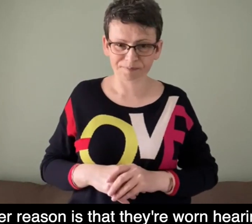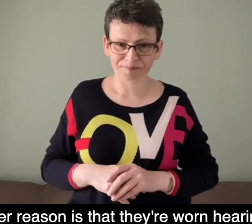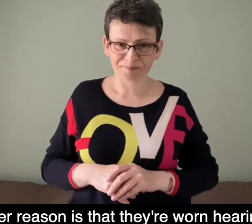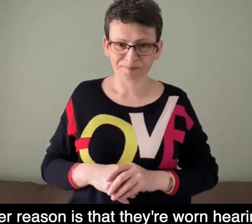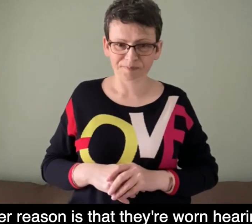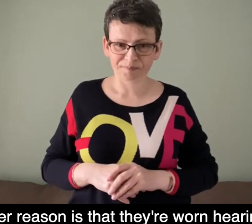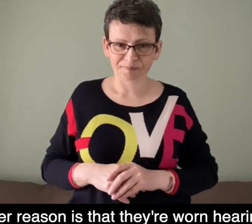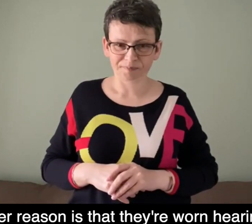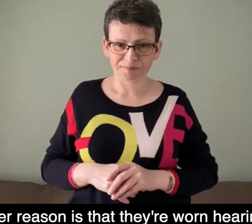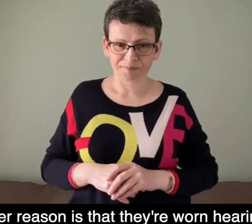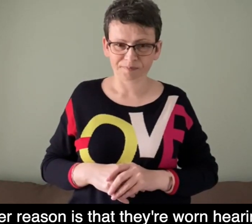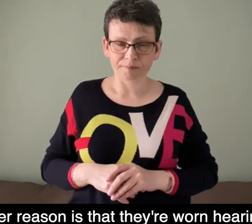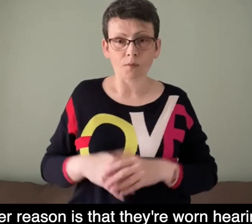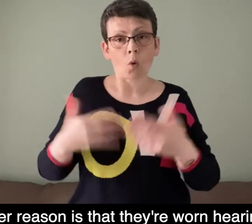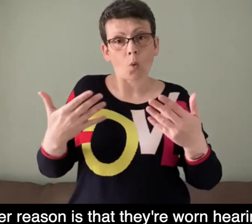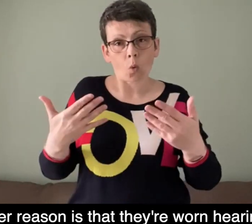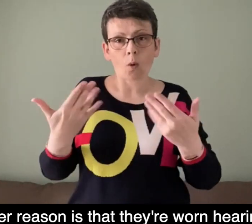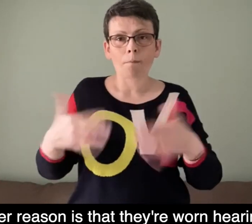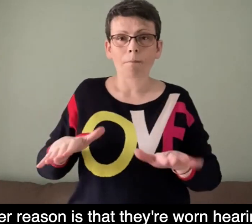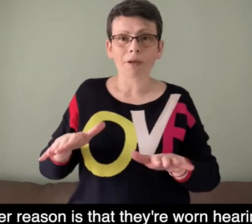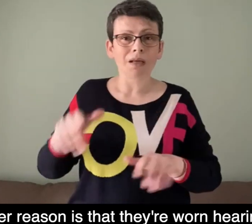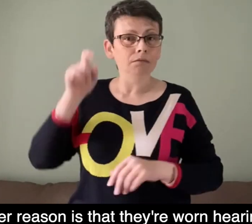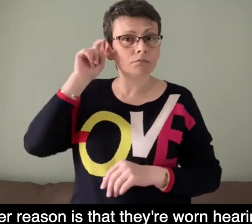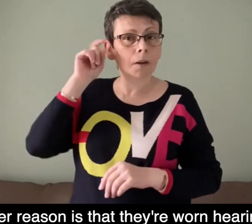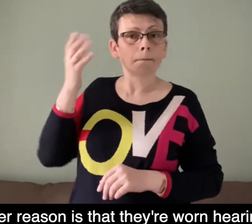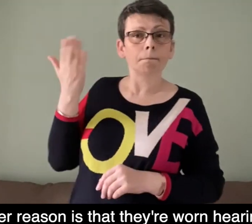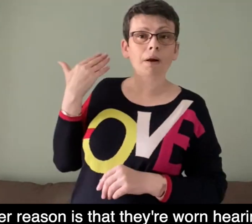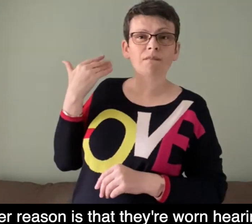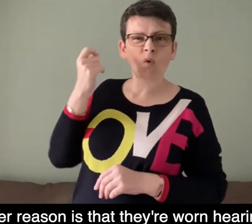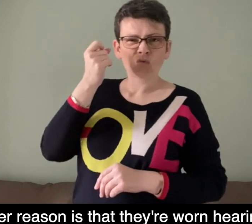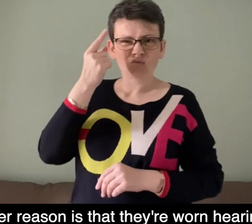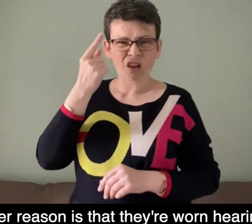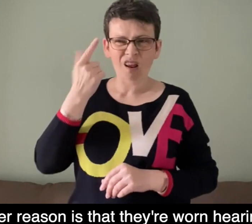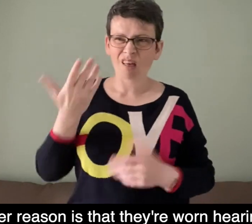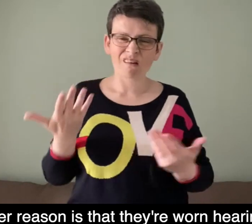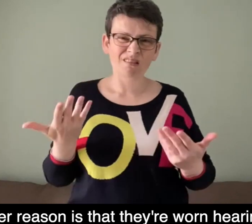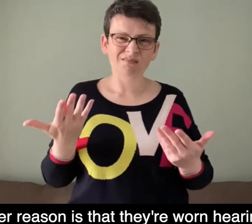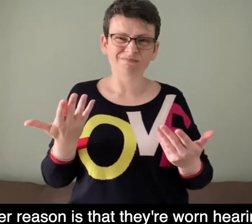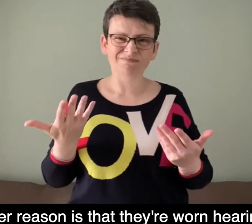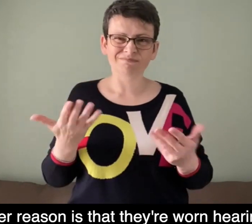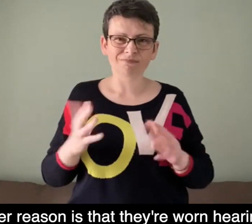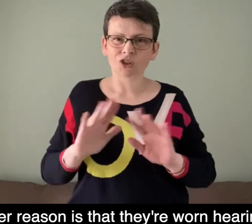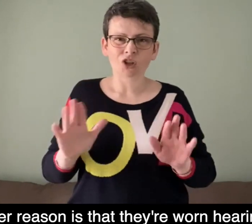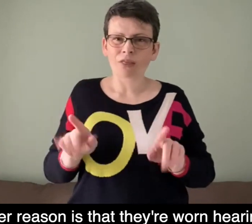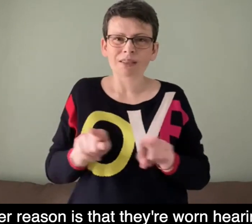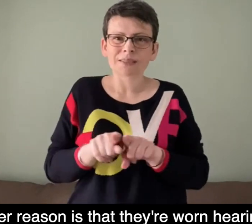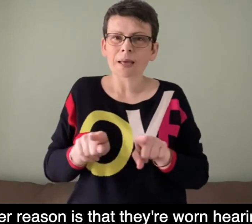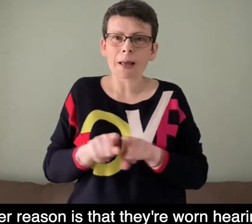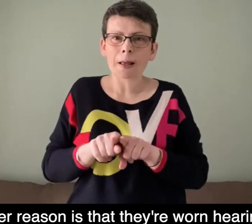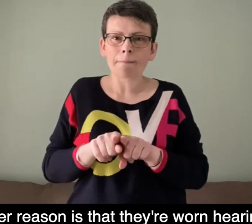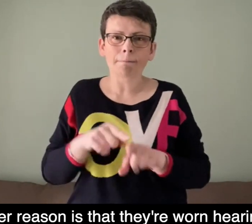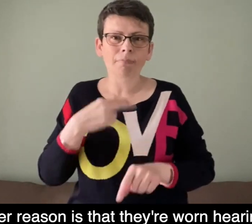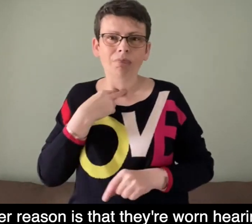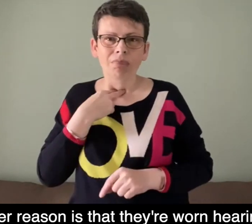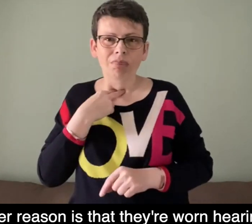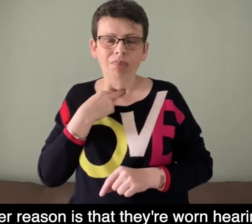Another reason is that they've worn hearing aids and realised it's not the same and feel disappointed.